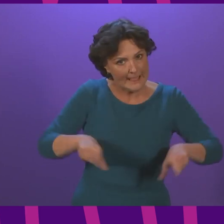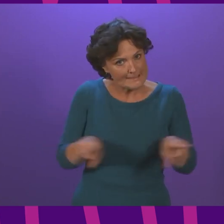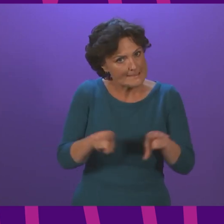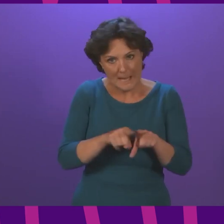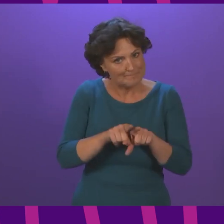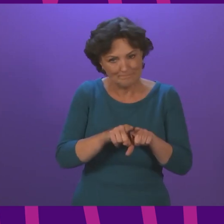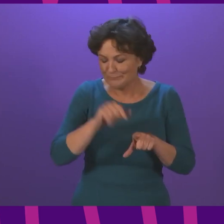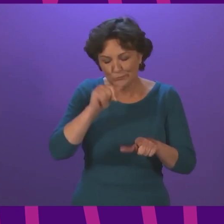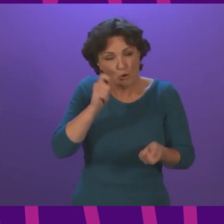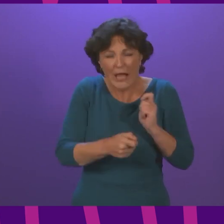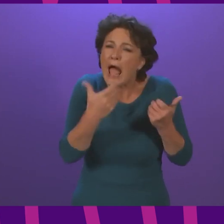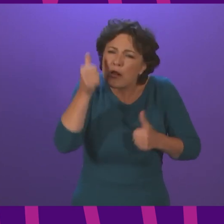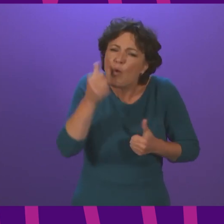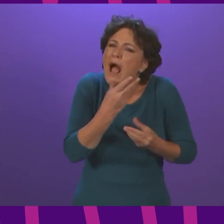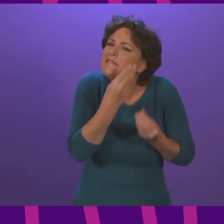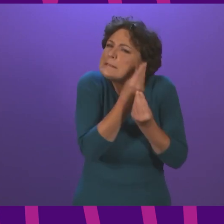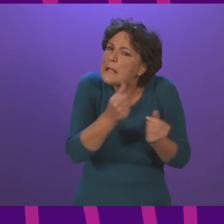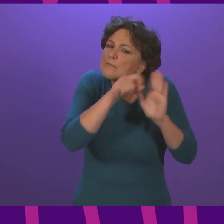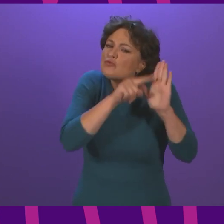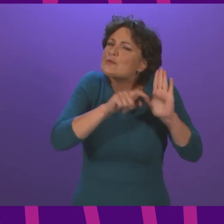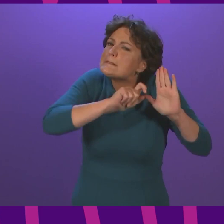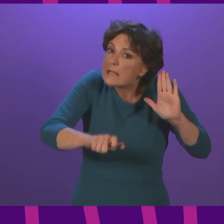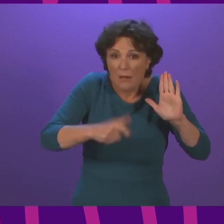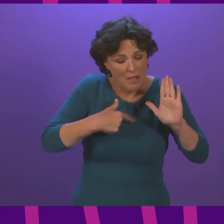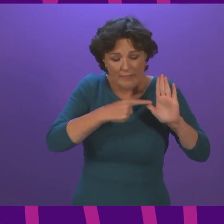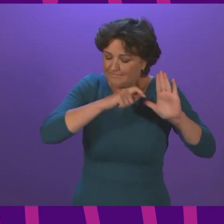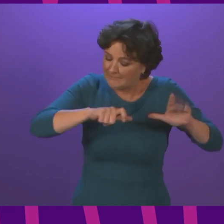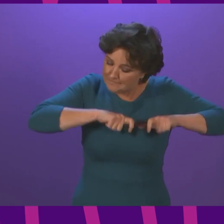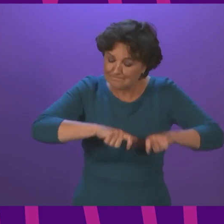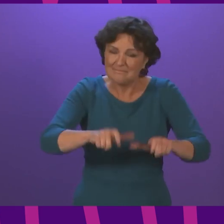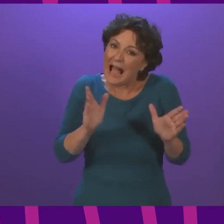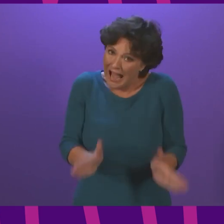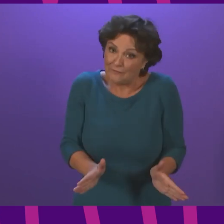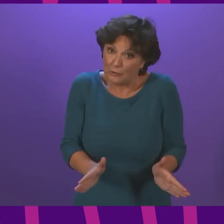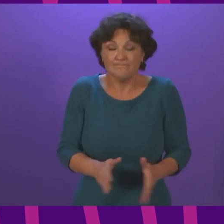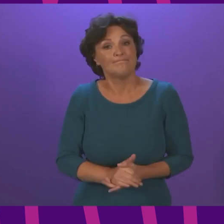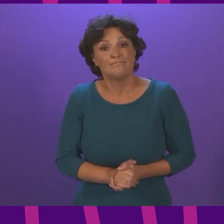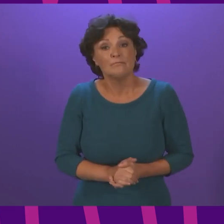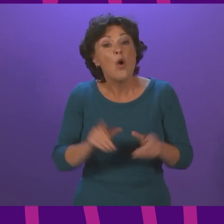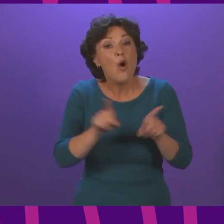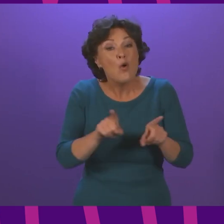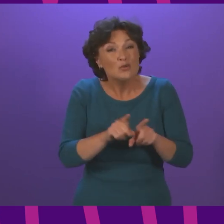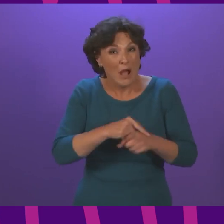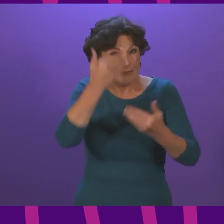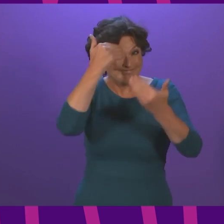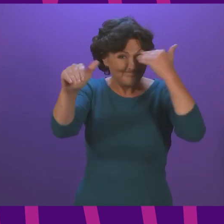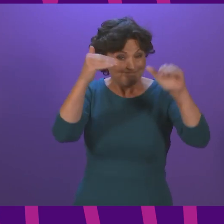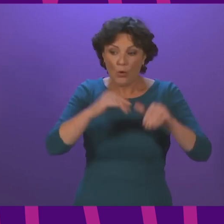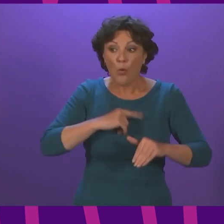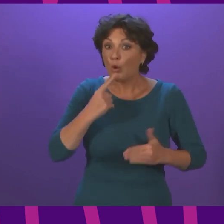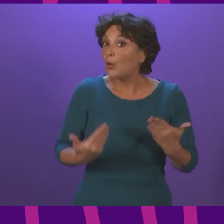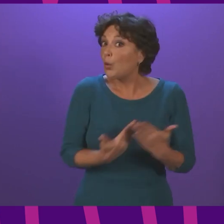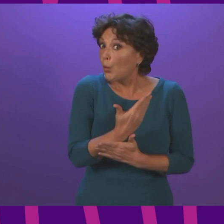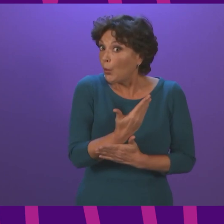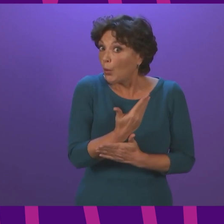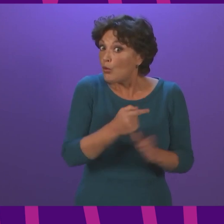albeit fairly limited, COVID regulations that remain in force. I will then give a reminder of the new arrangements for international travel,